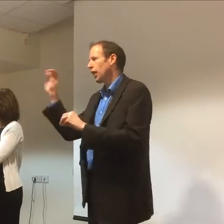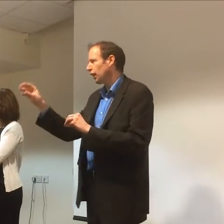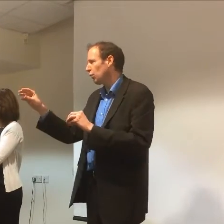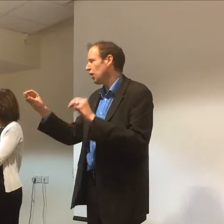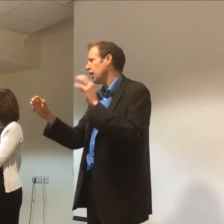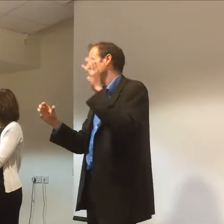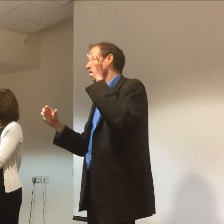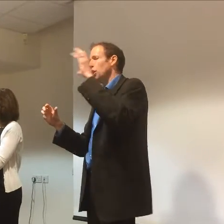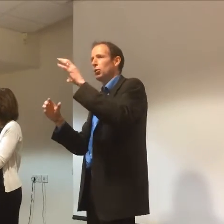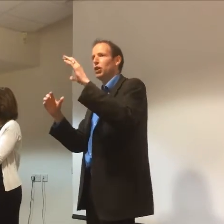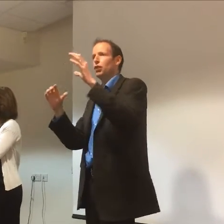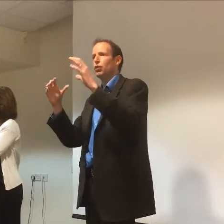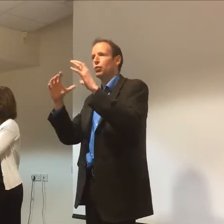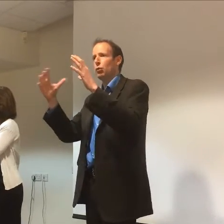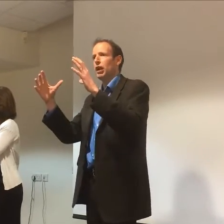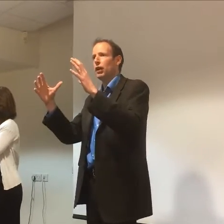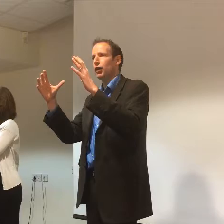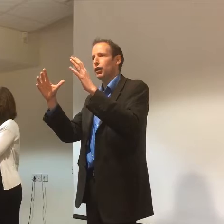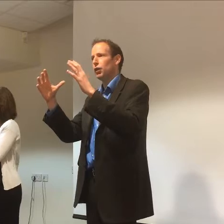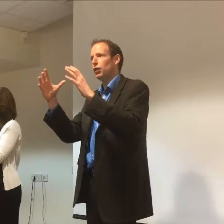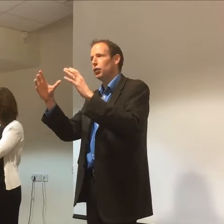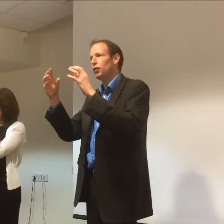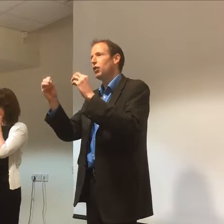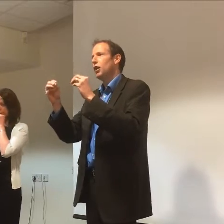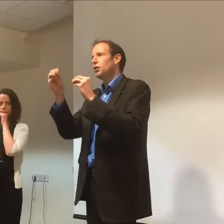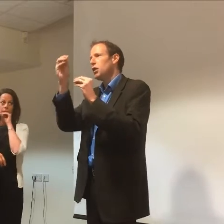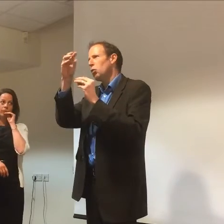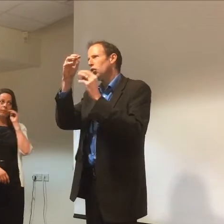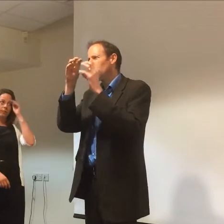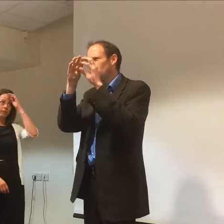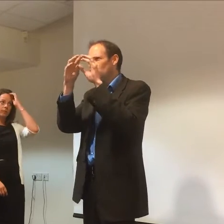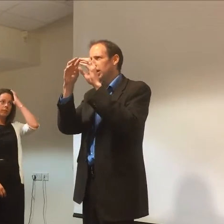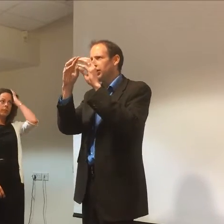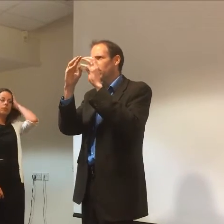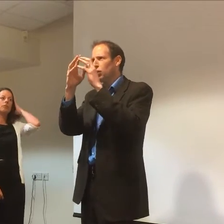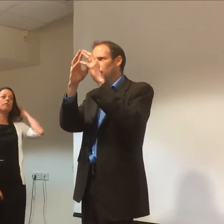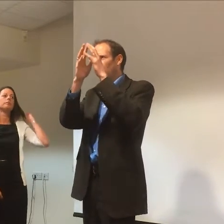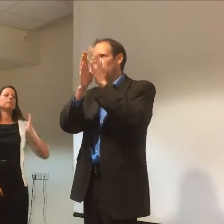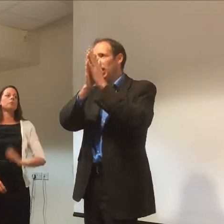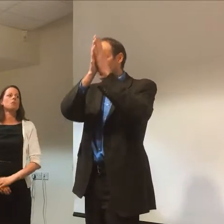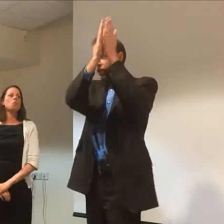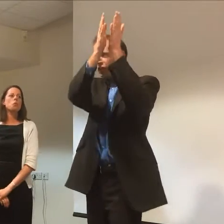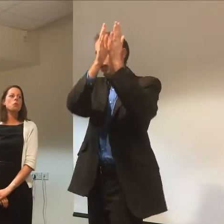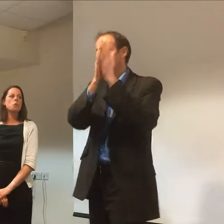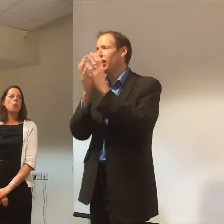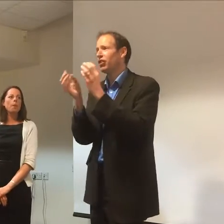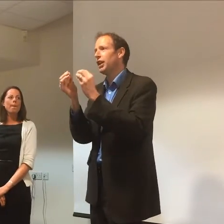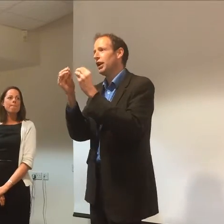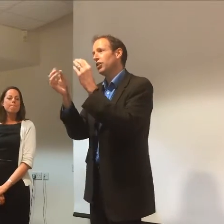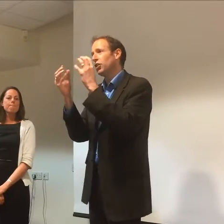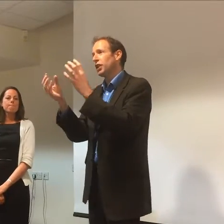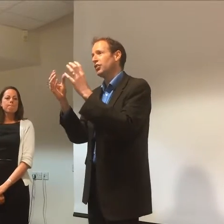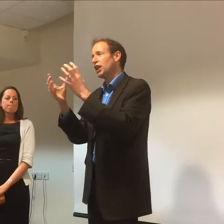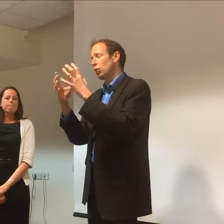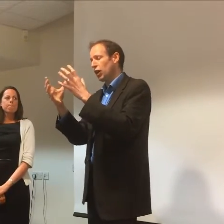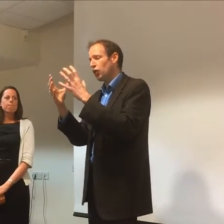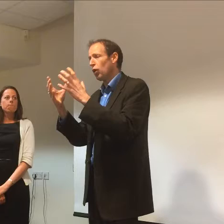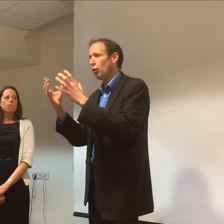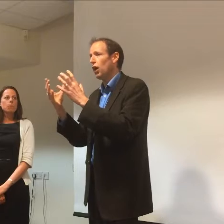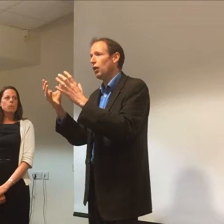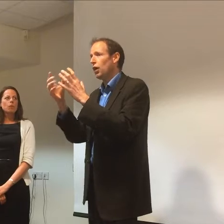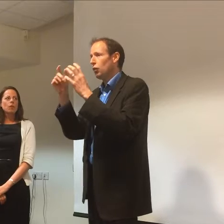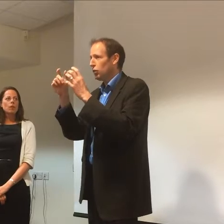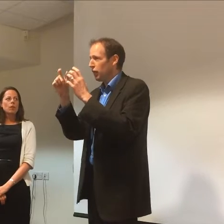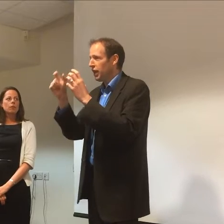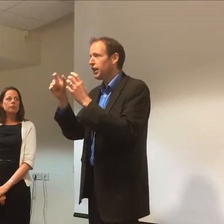with this company, that company, you know, I'm looking across the room now, all of you, you know, what we can really do with help in this direction, actually, it's got to that stage where